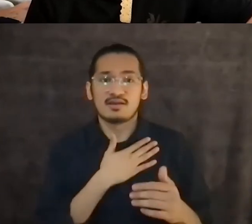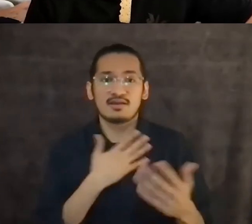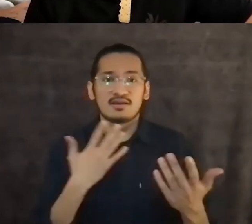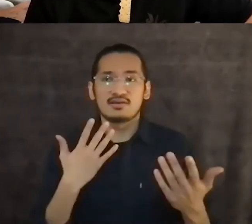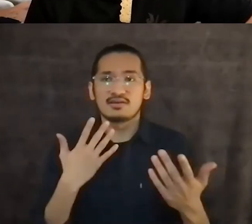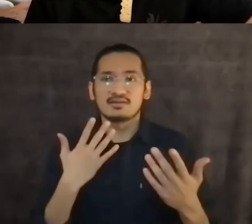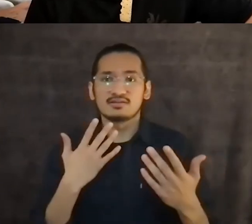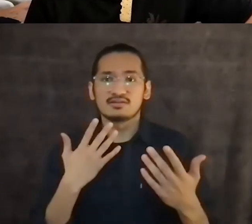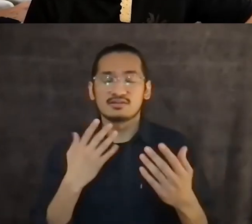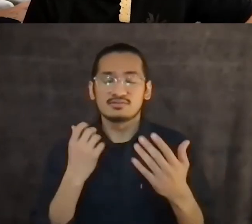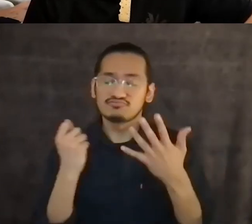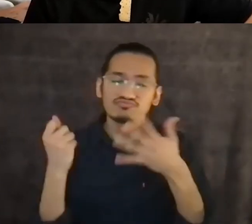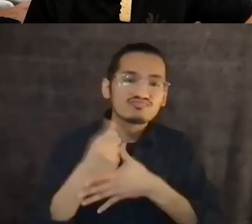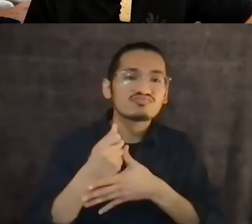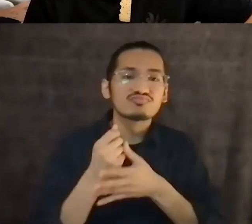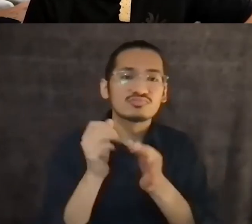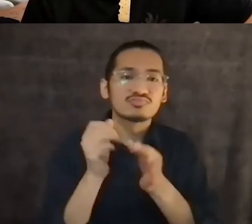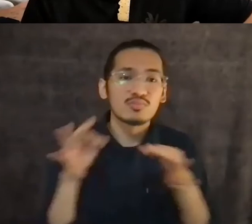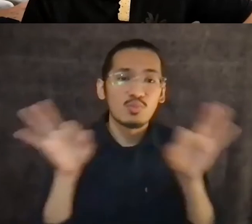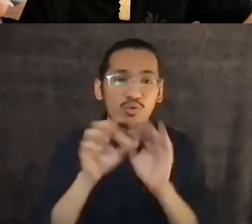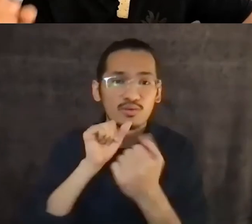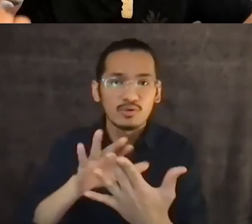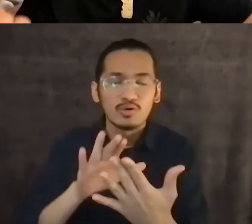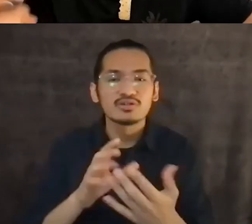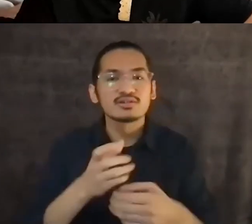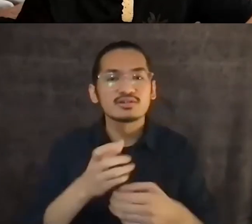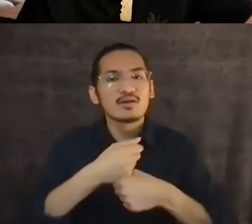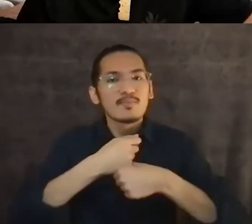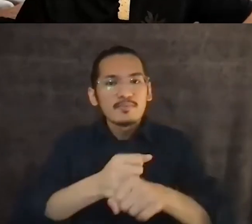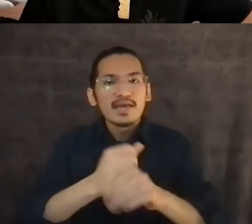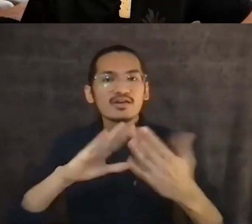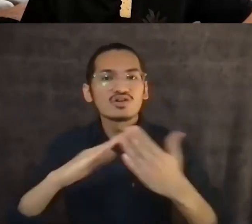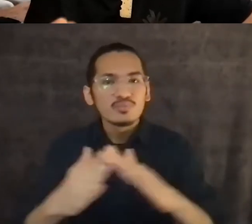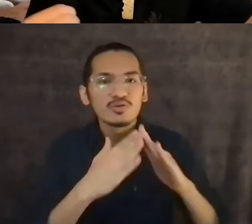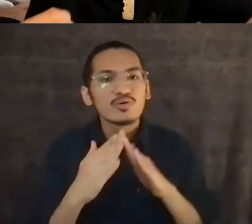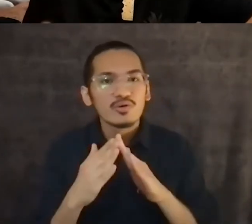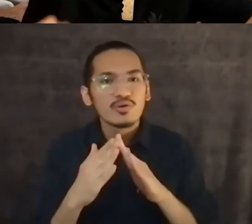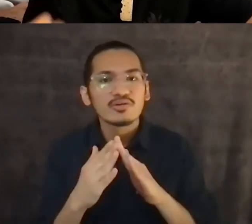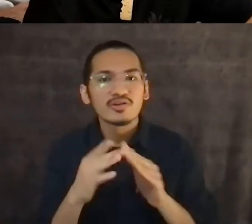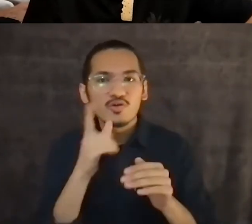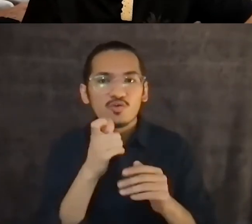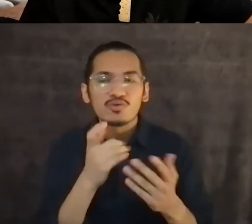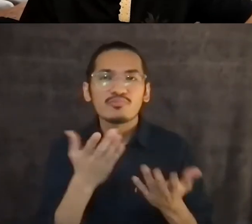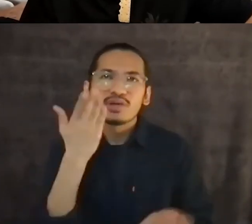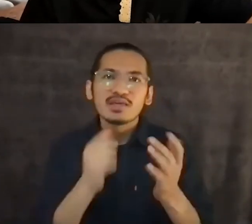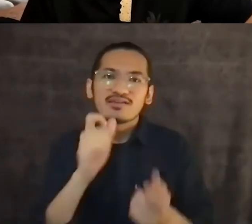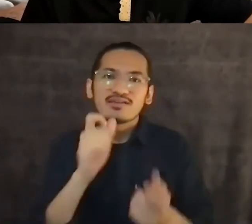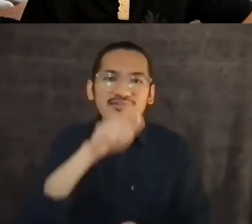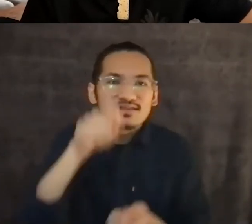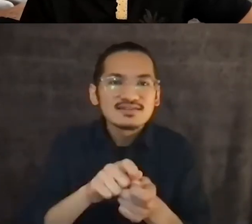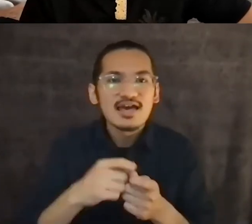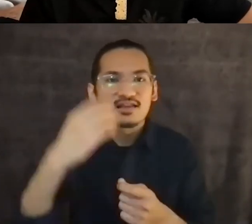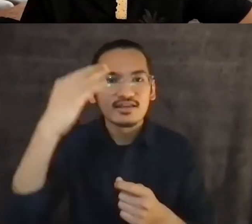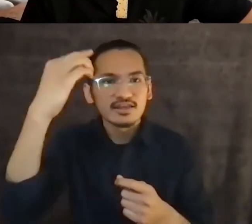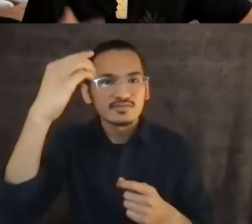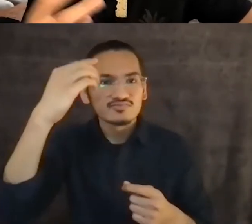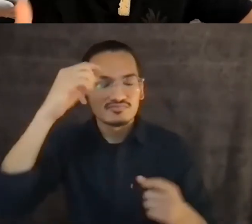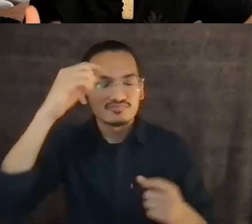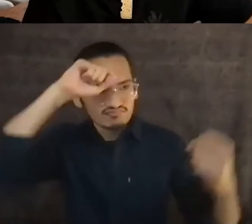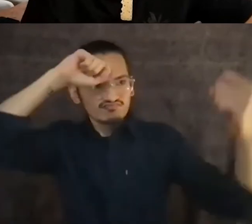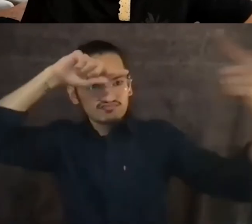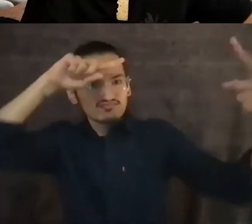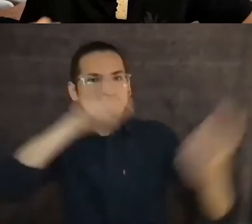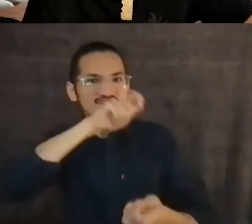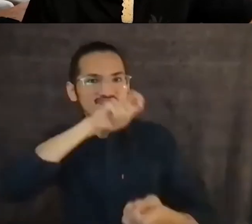uh, creating safe spaces for you and, and folks like you who may not think exactly like you, but have the similar principles. Um, who can